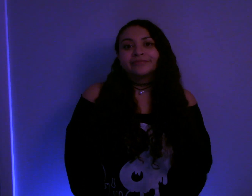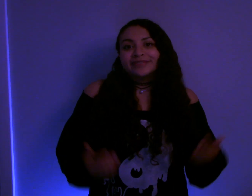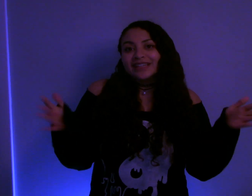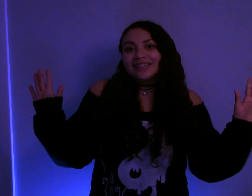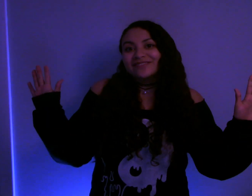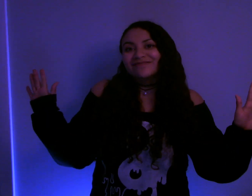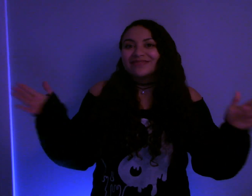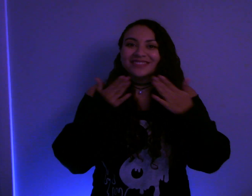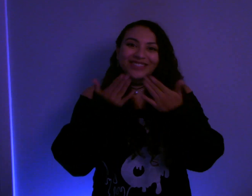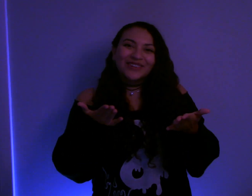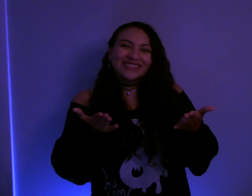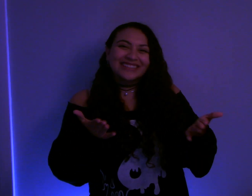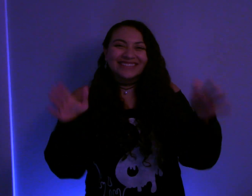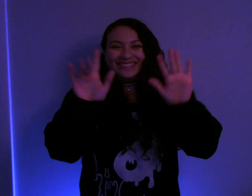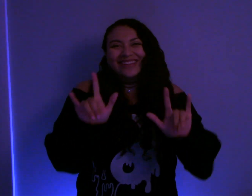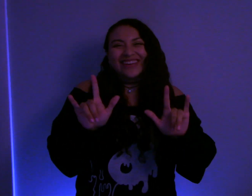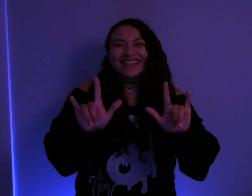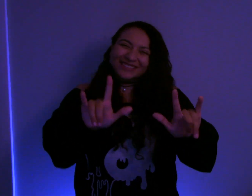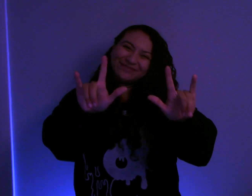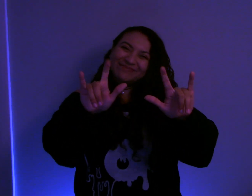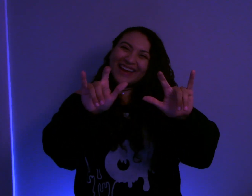That's it Thanks for watching Love you guys Bye